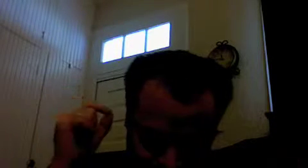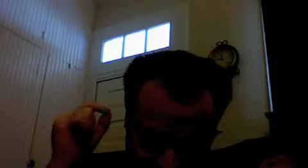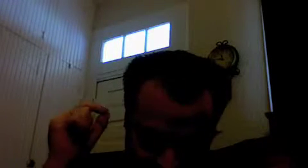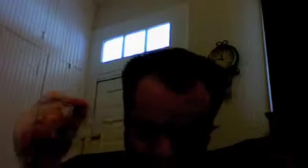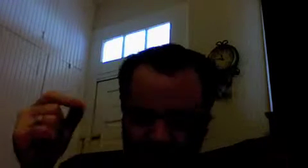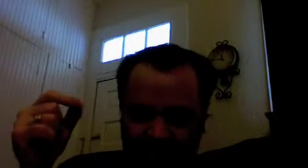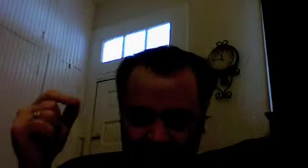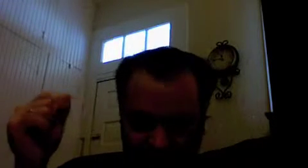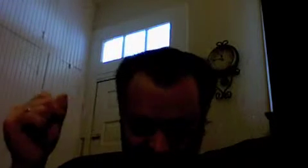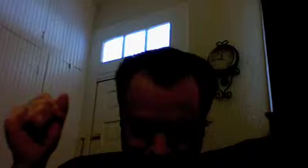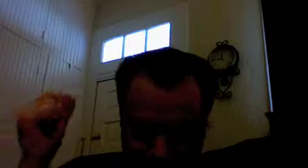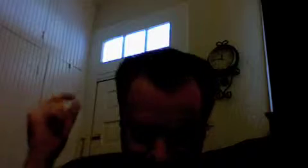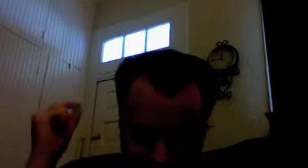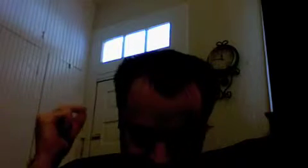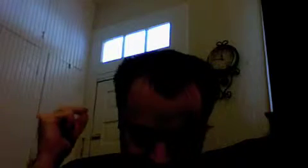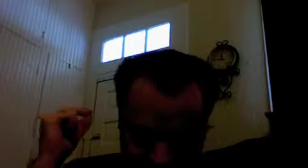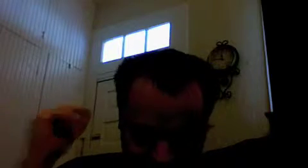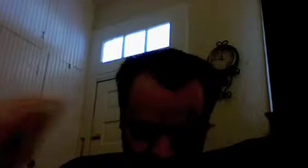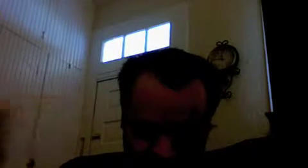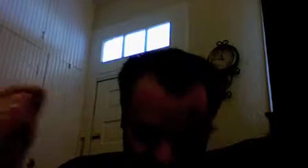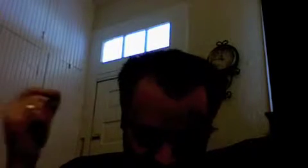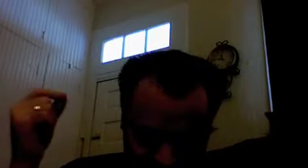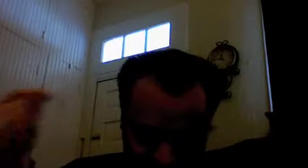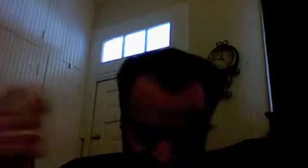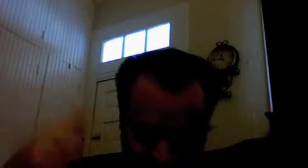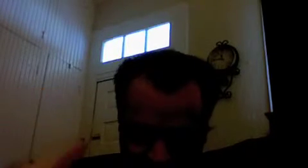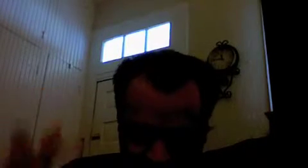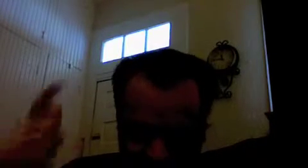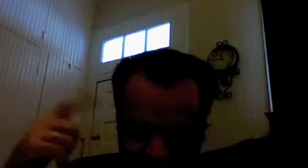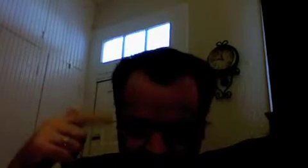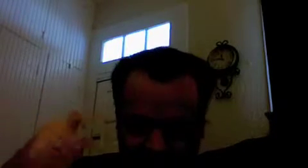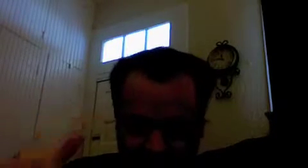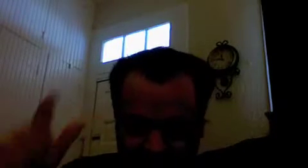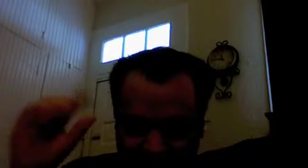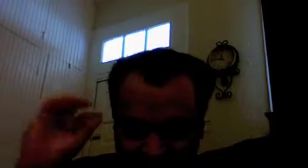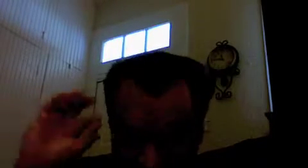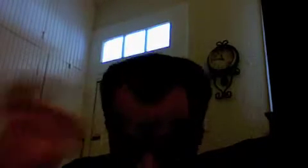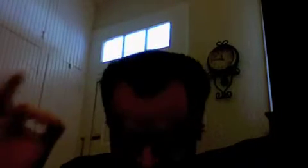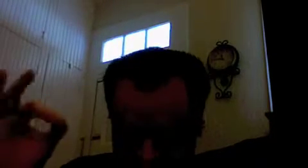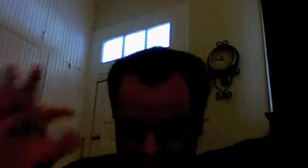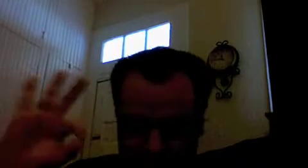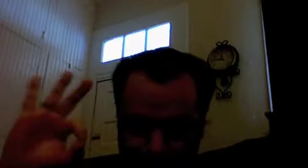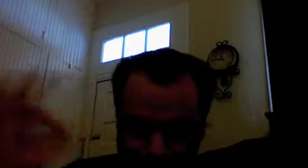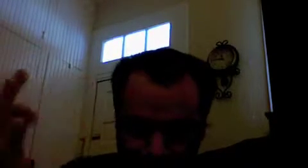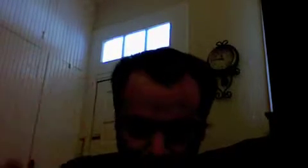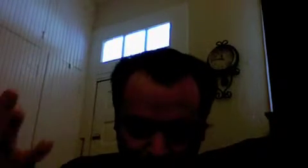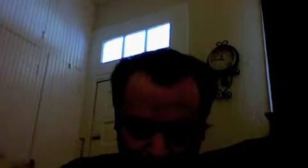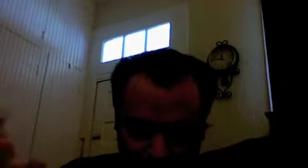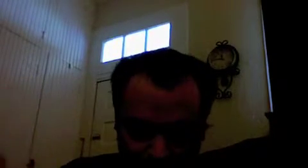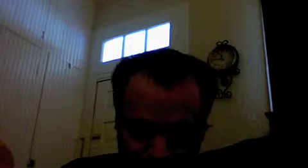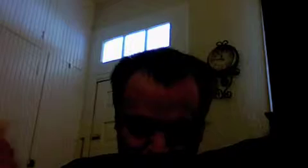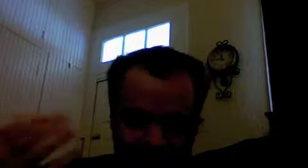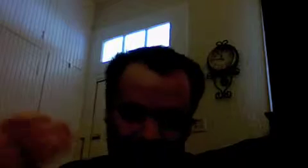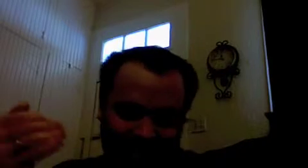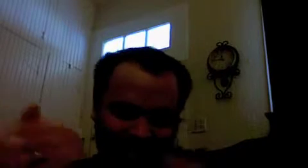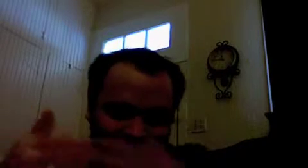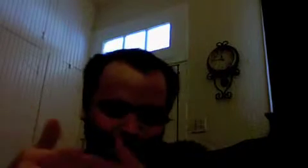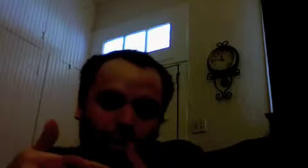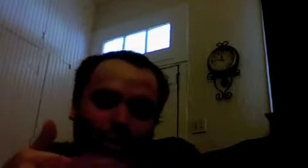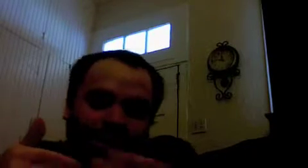paragraph 19 thus the life of God and divine cognition may well be spoken of as a disporting